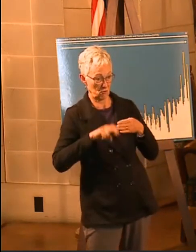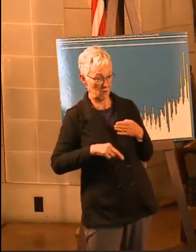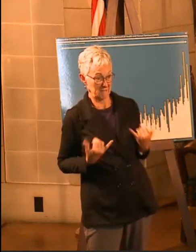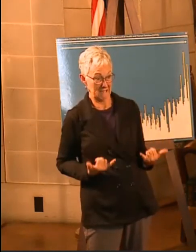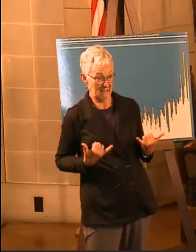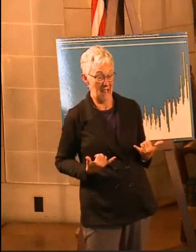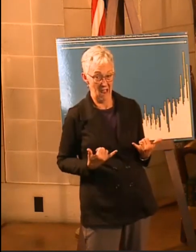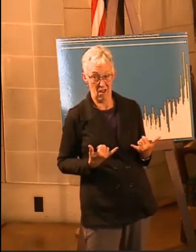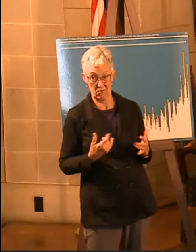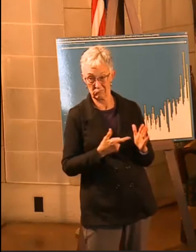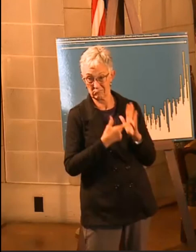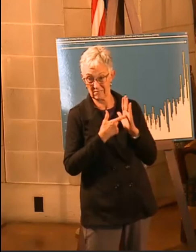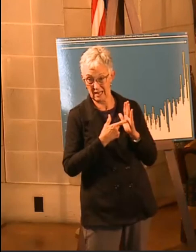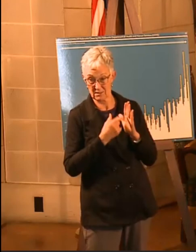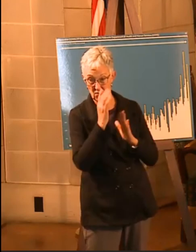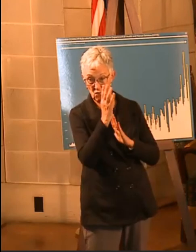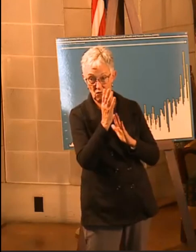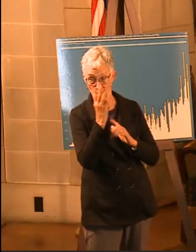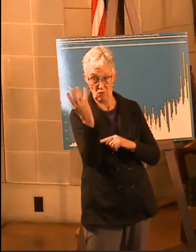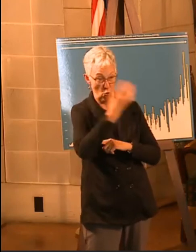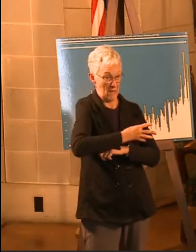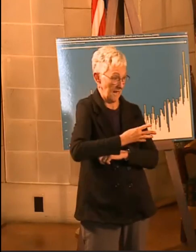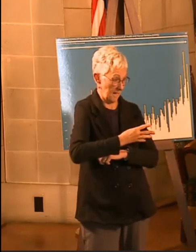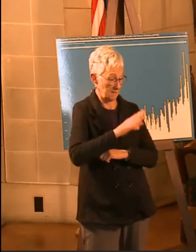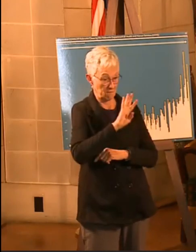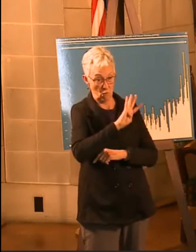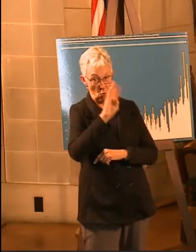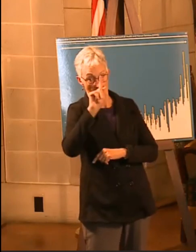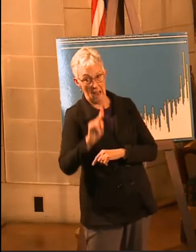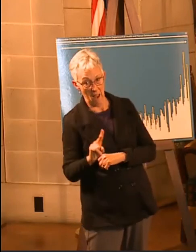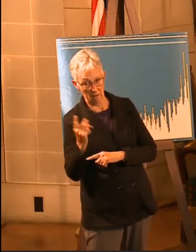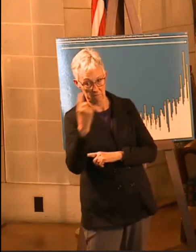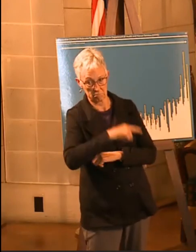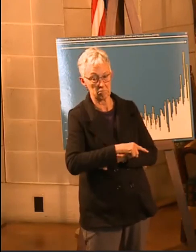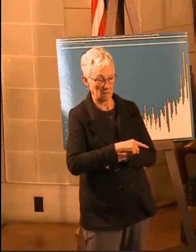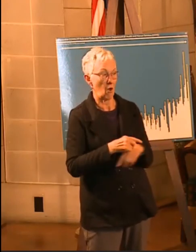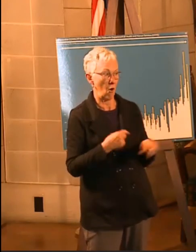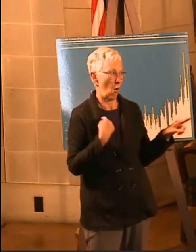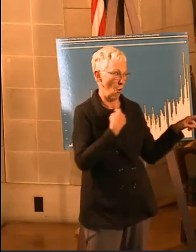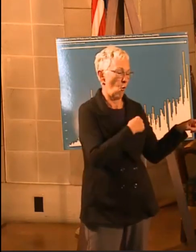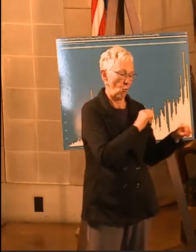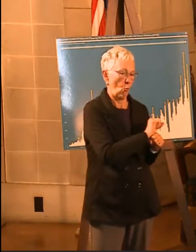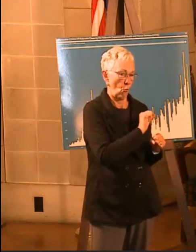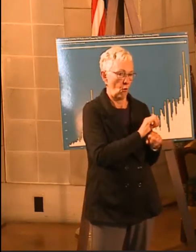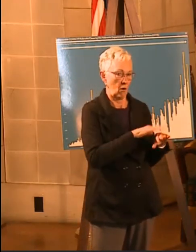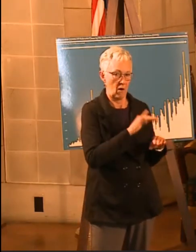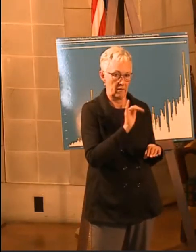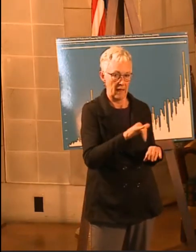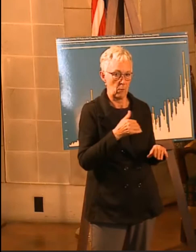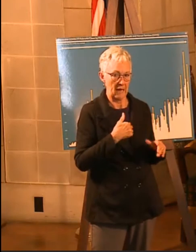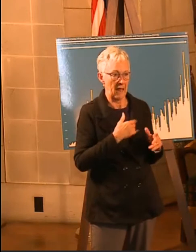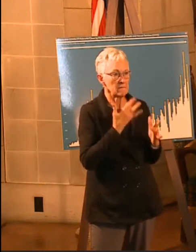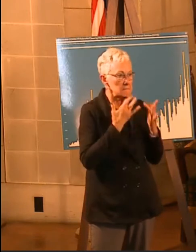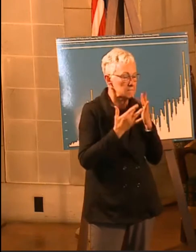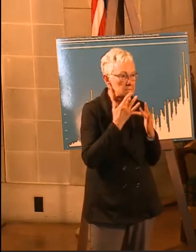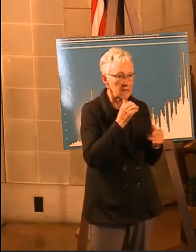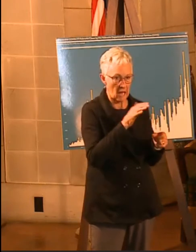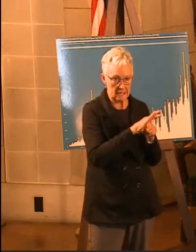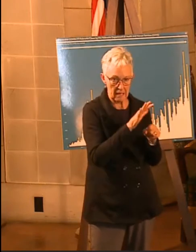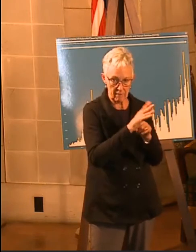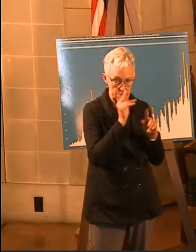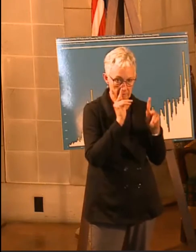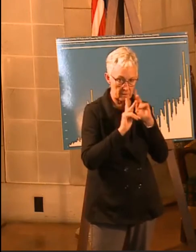speeding up the test time for Test Nebraska. Absolutely. We are working. We've had some challenges with regard to the staffing and with regard to some of the machines there.